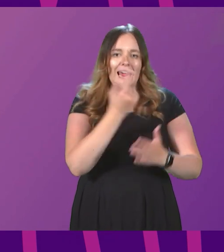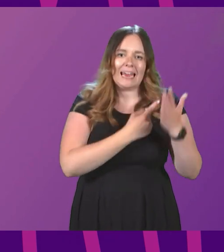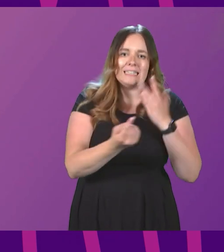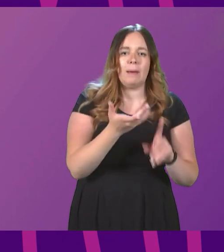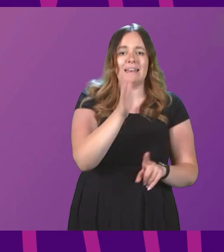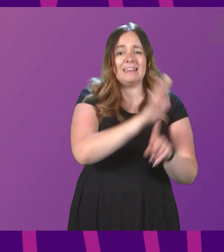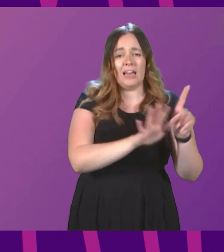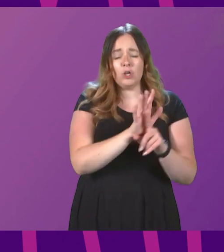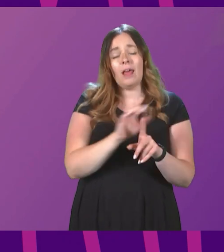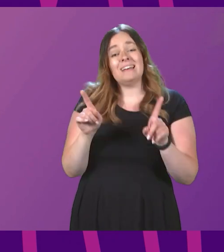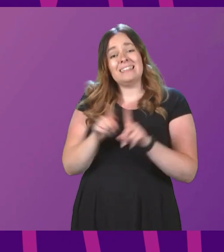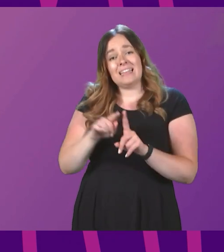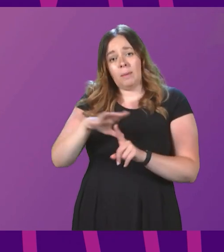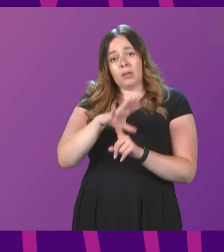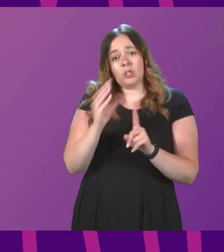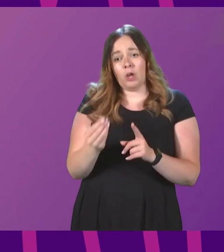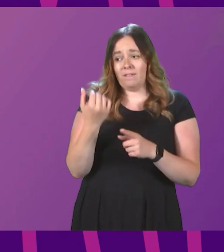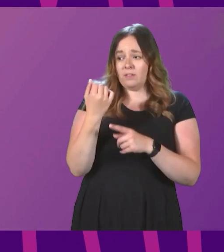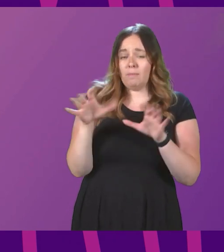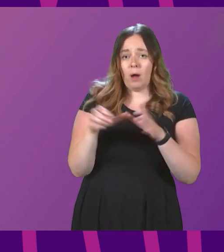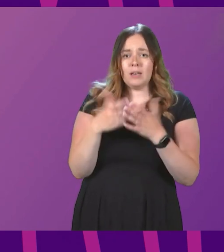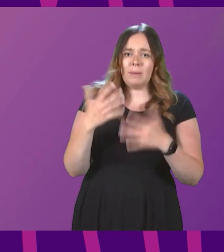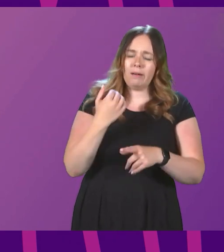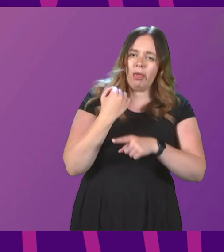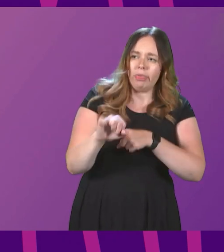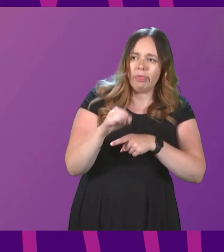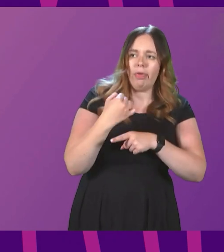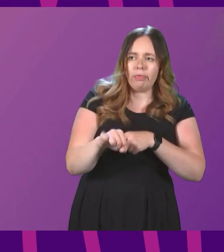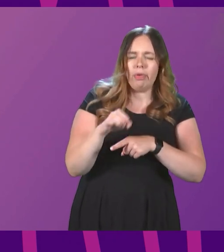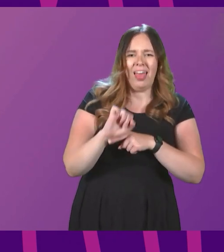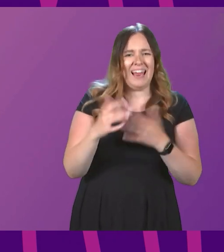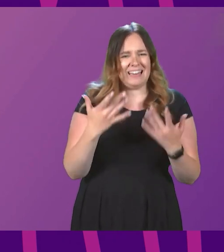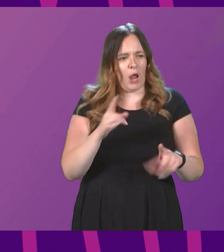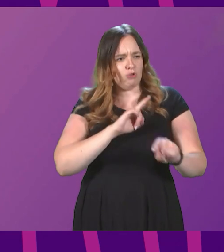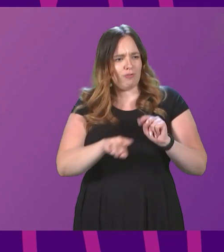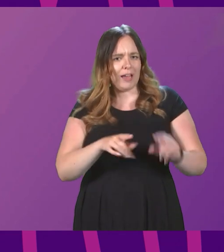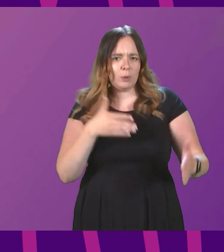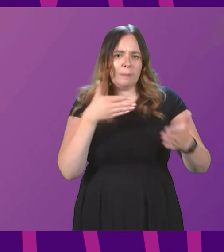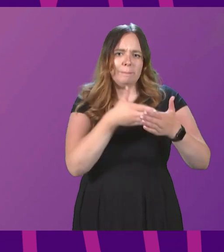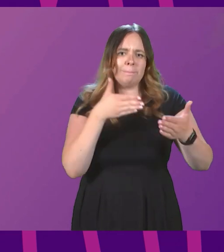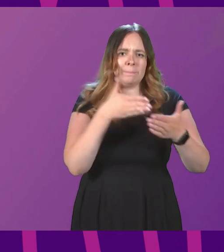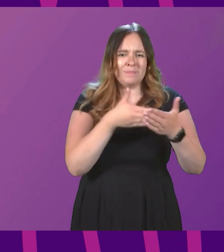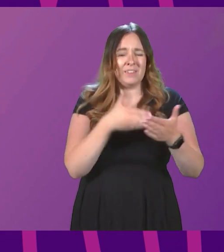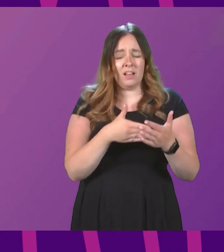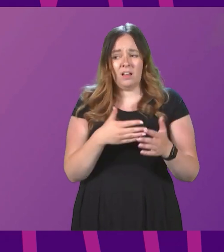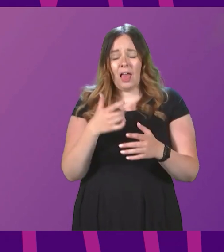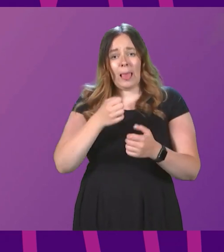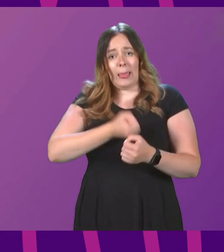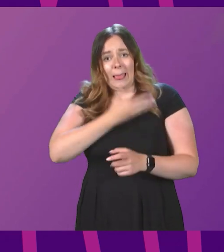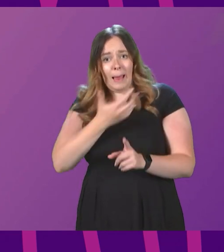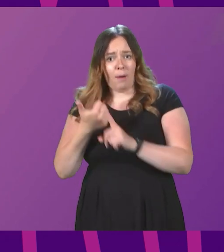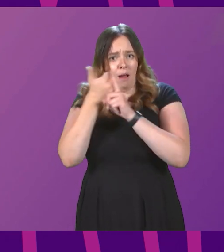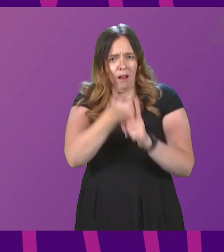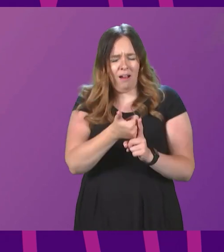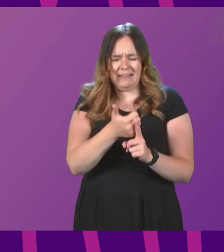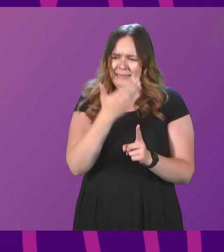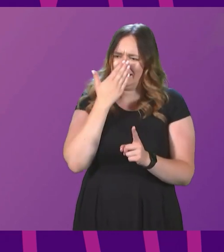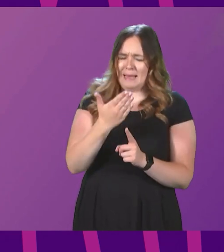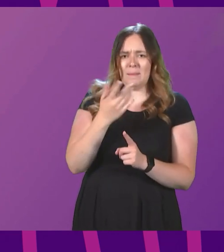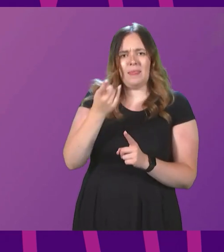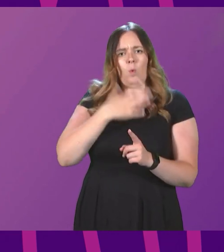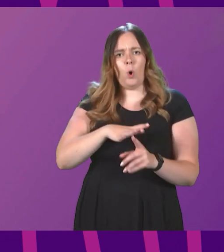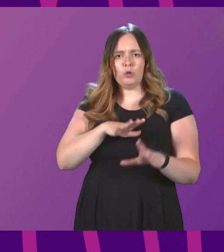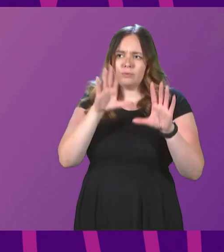The very same Conservative Party have been rejected here time and again are now trying to stop that democratic exercise aided by a Labour Party which seems equally intent on